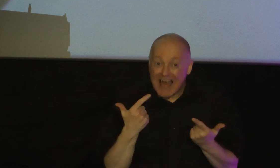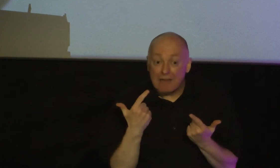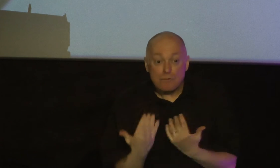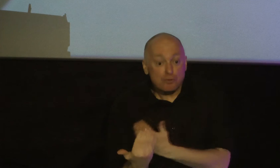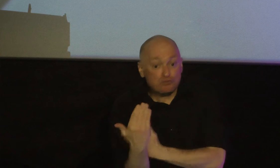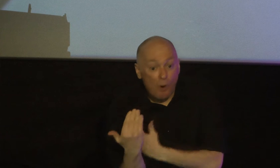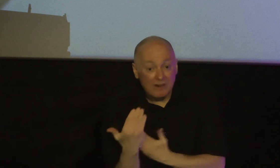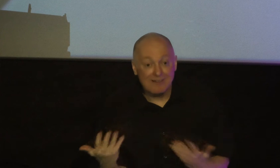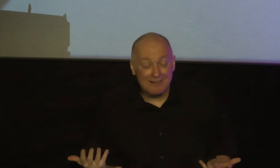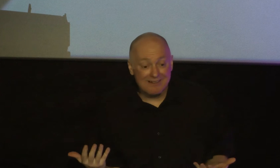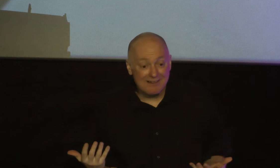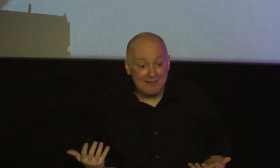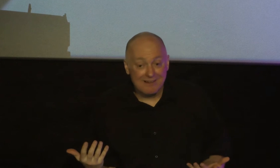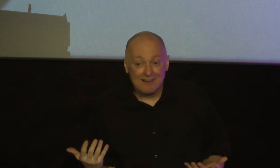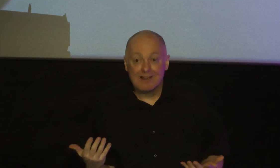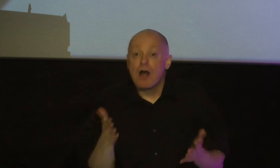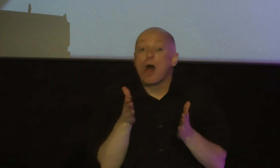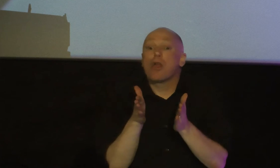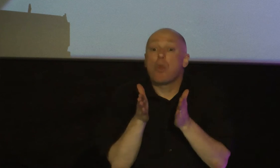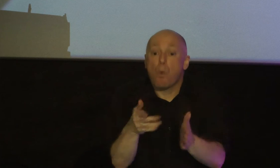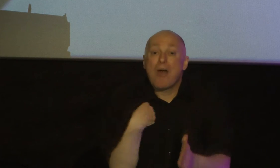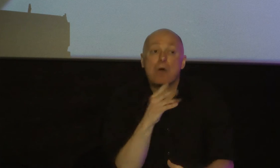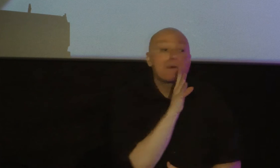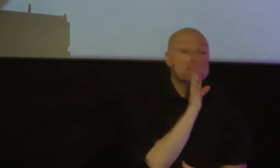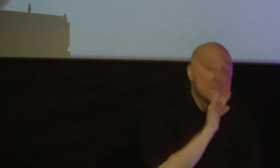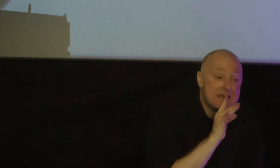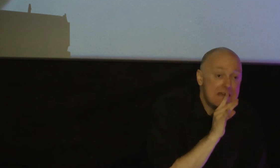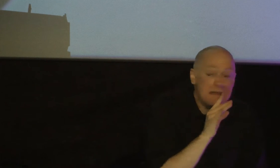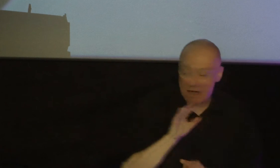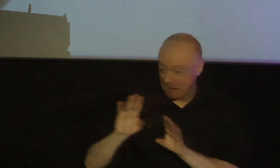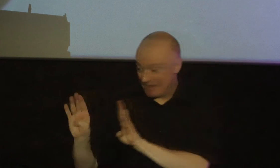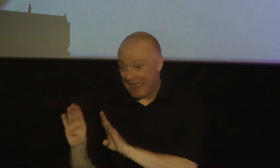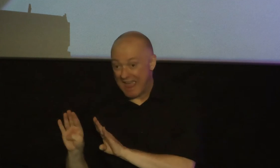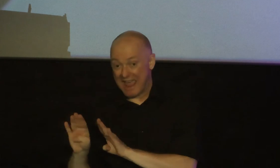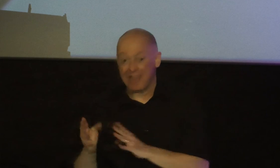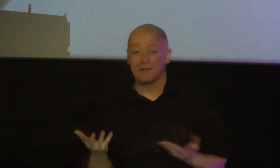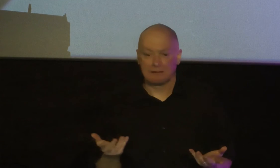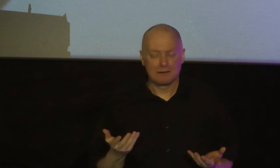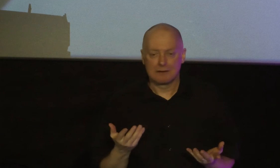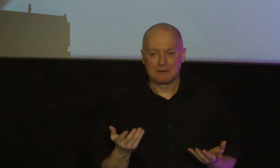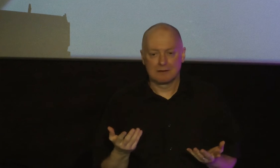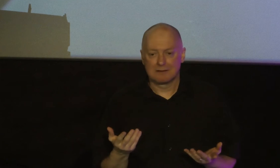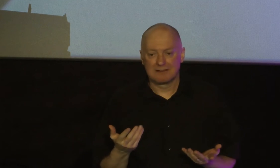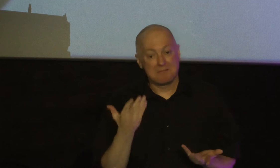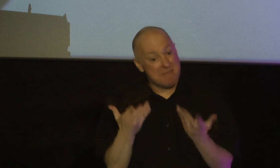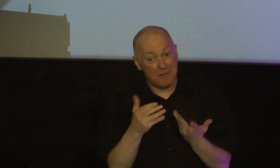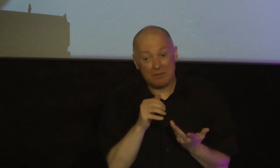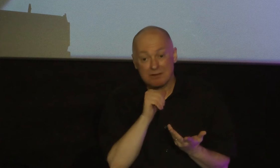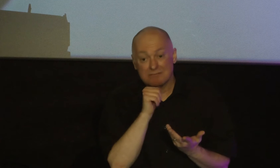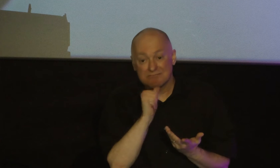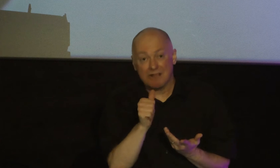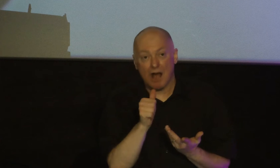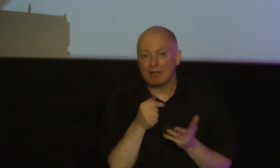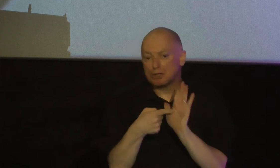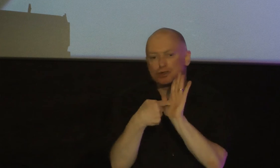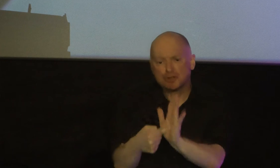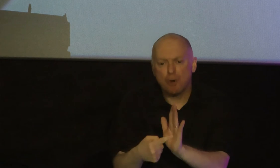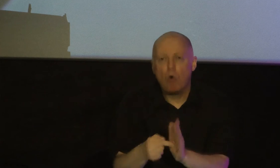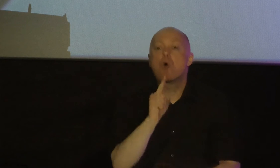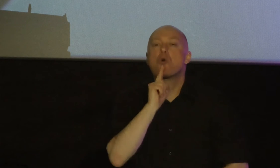and the way we speak and behave as christians may not be reflecting authentic sincere and